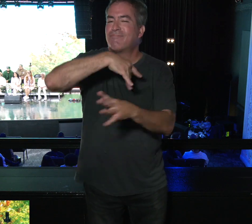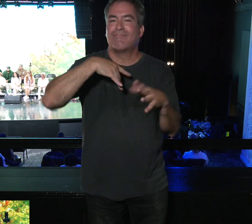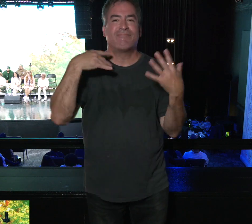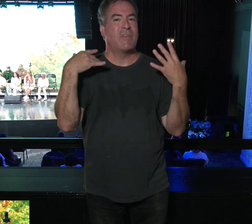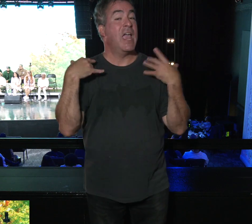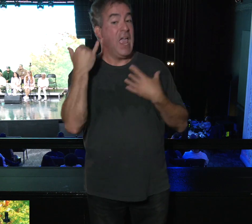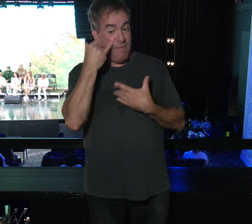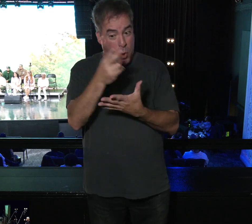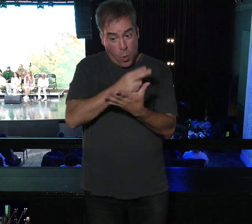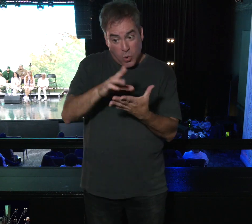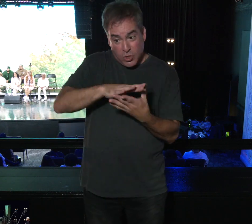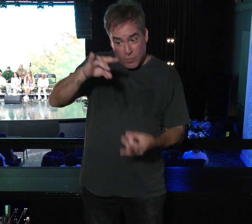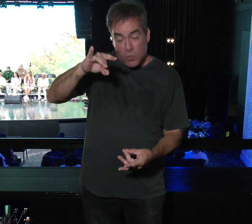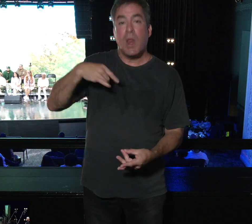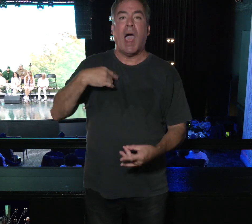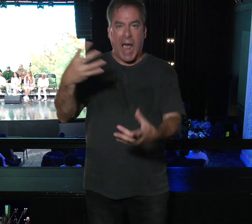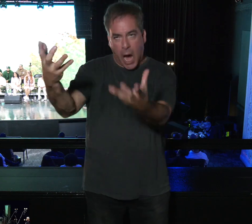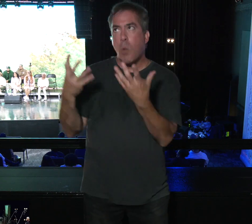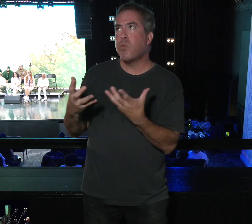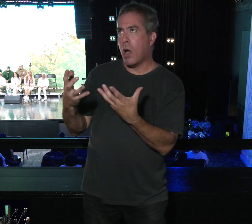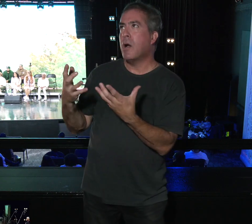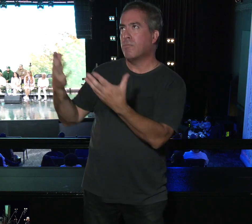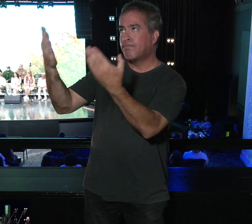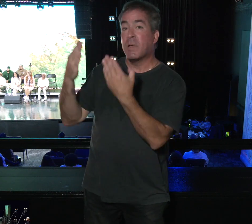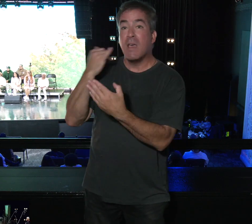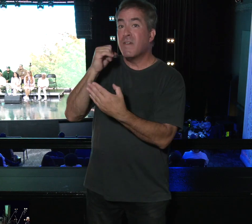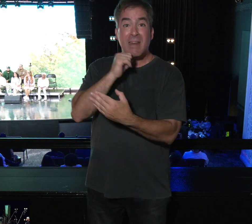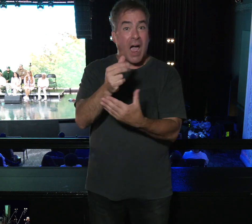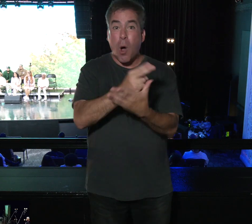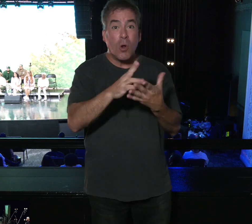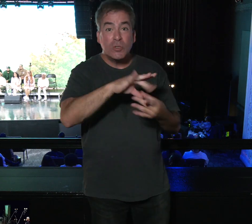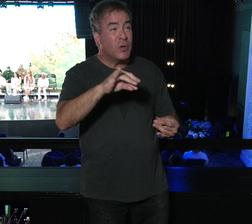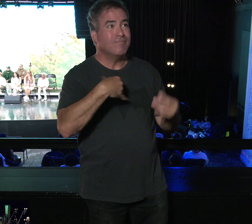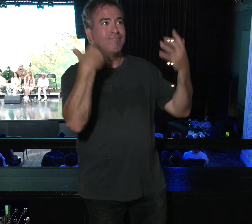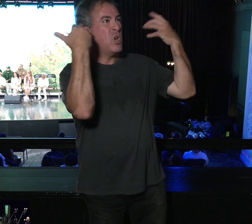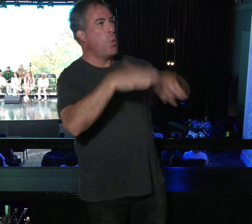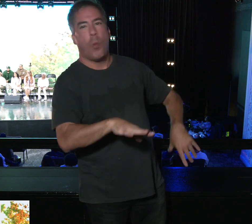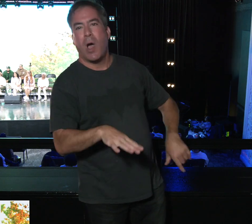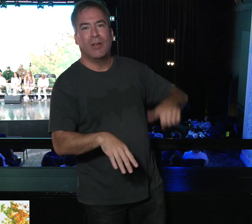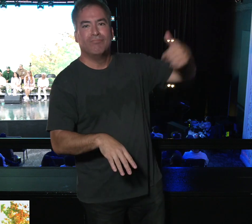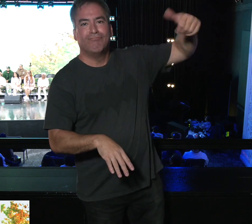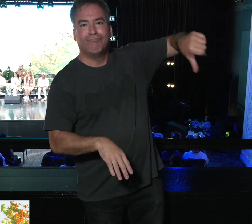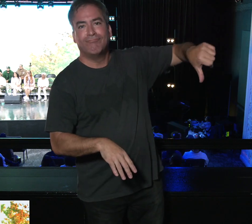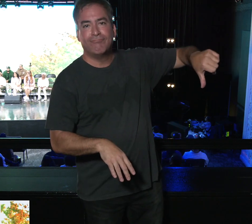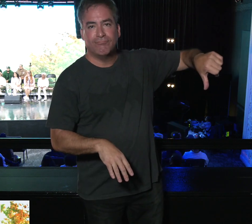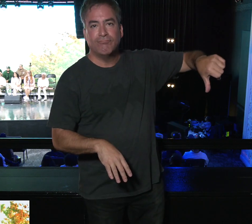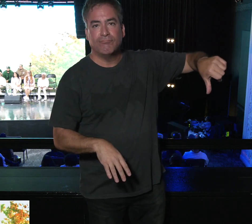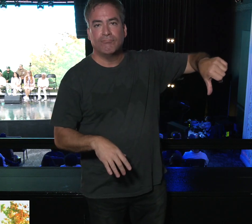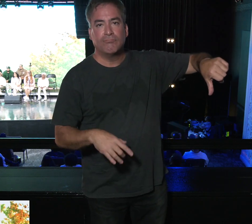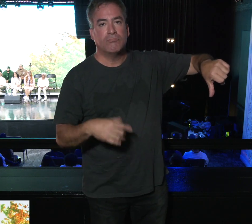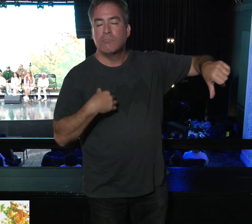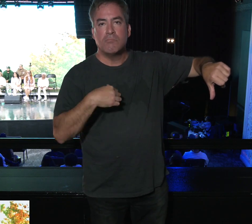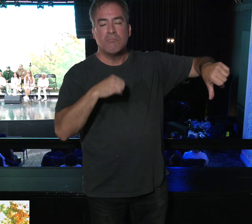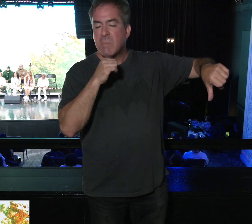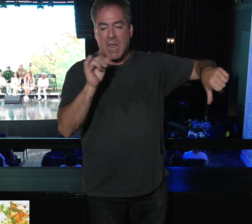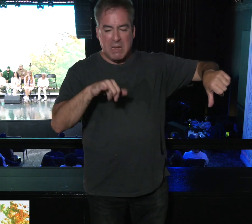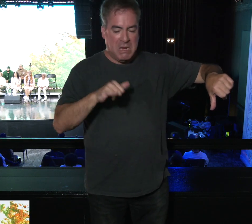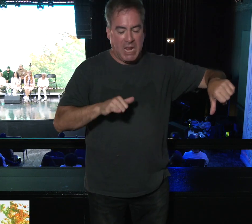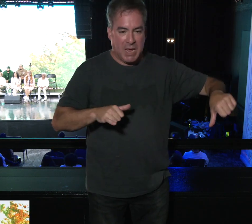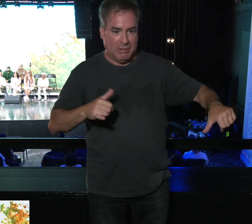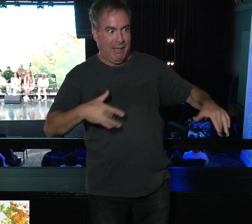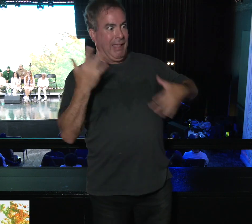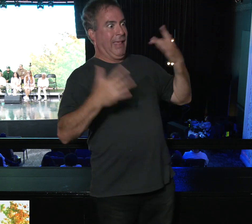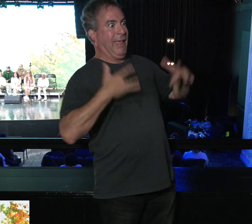If it's the Holy Spirit, I want it. If it's not, I don't want it. I don't need sensational stuff.